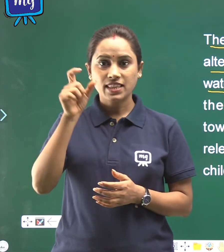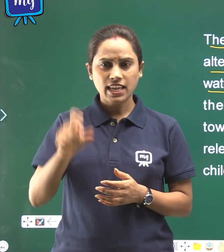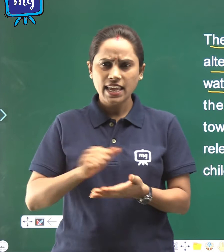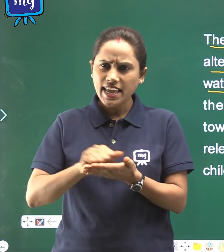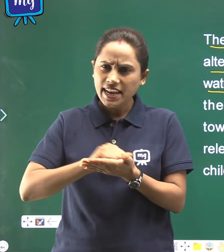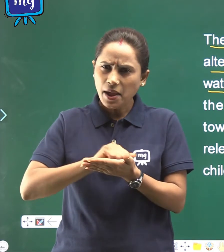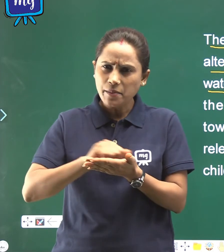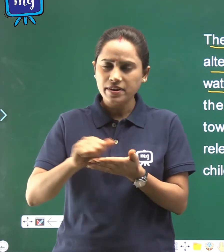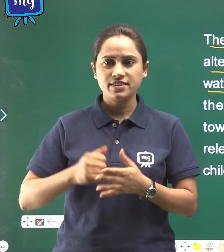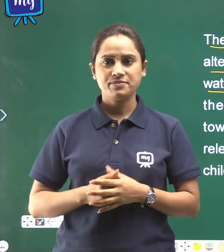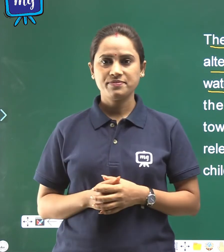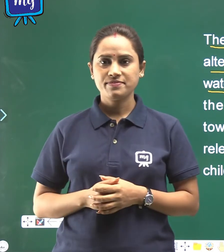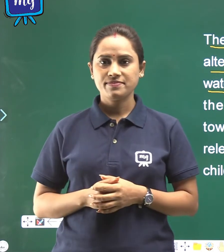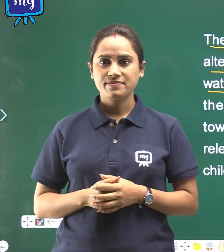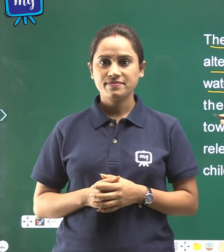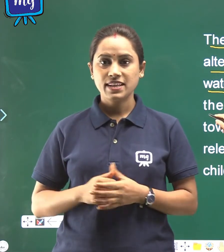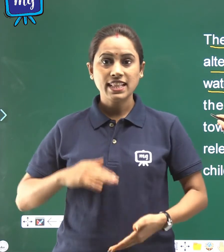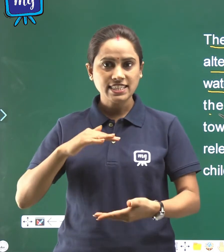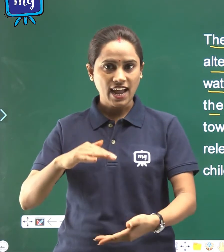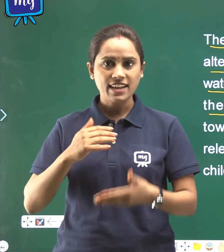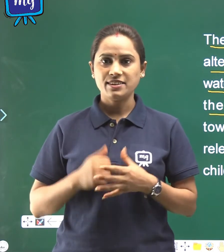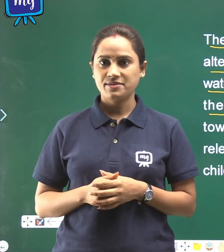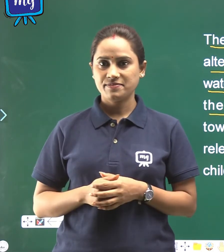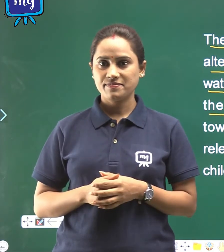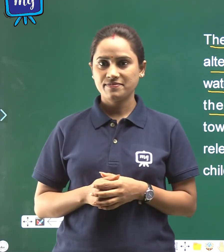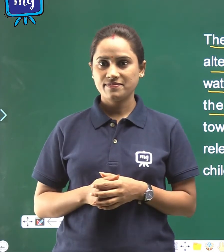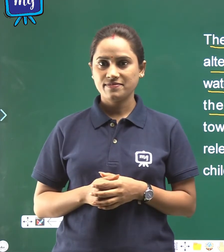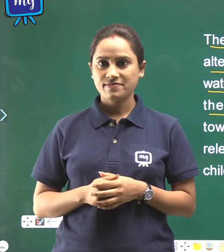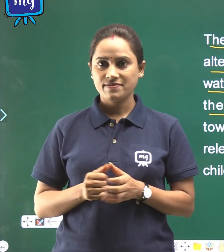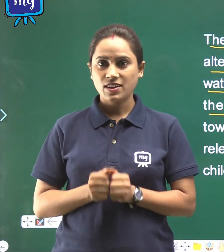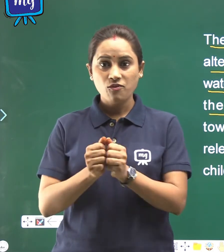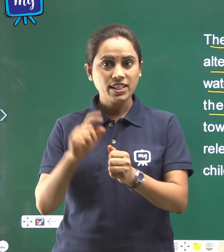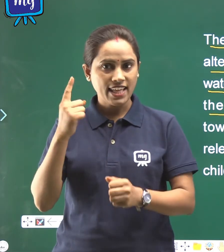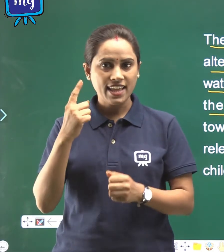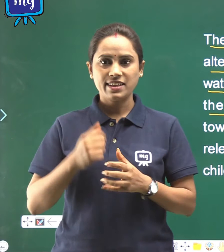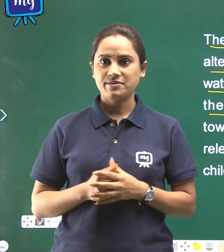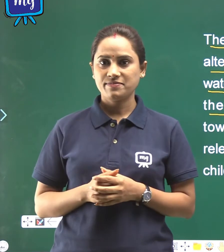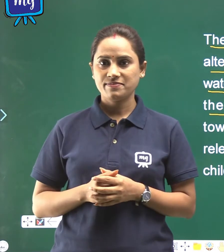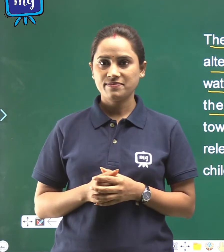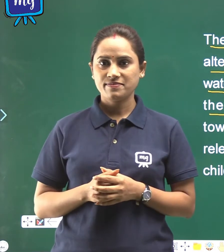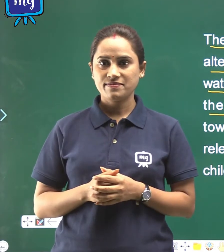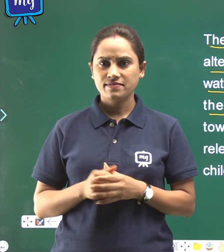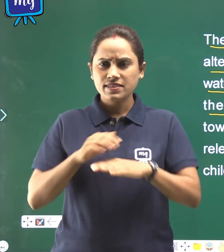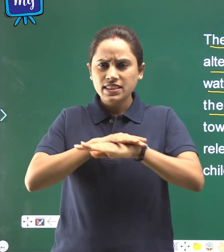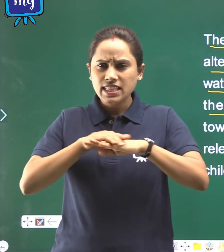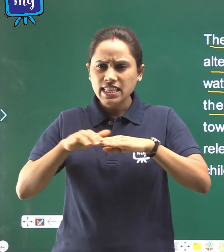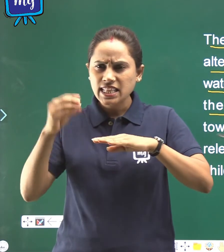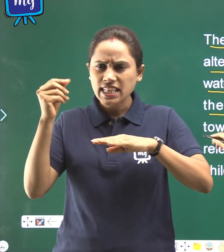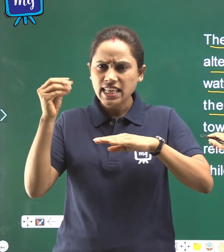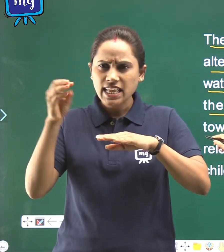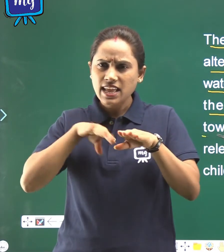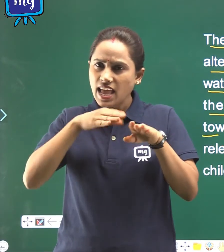he rubbed the child with a rough towel.